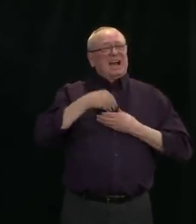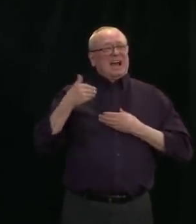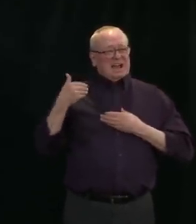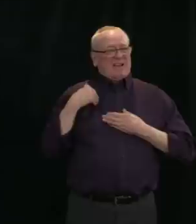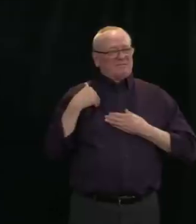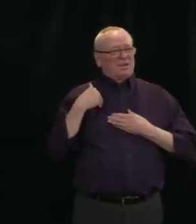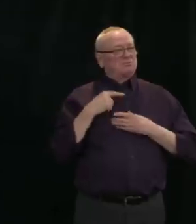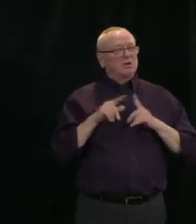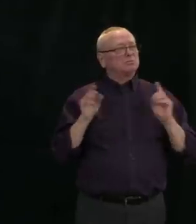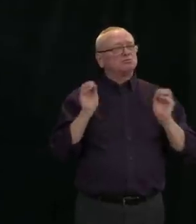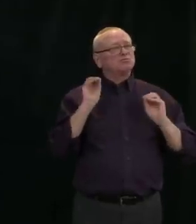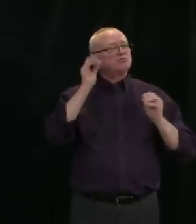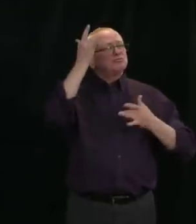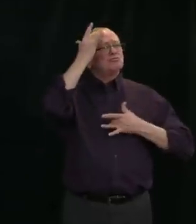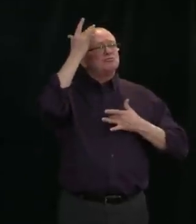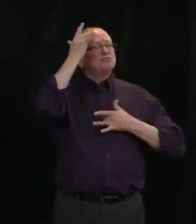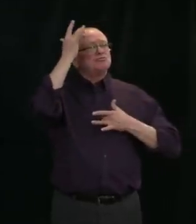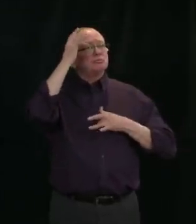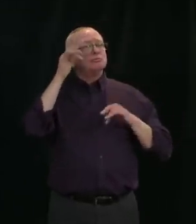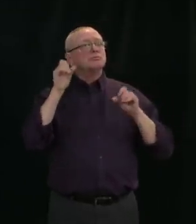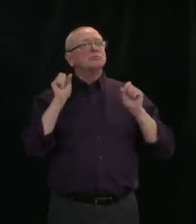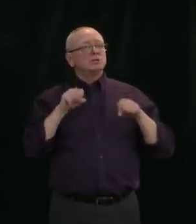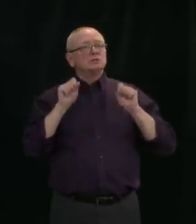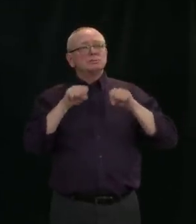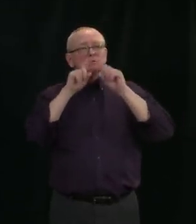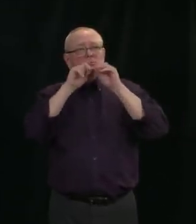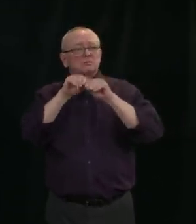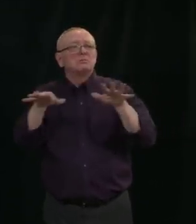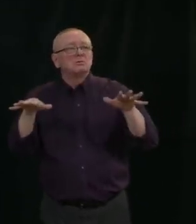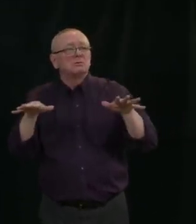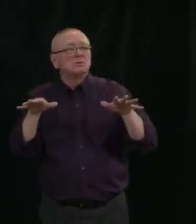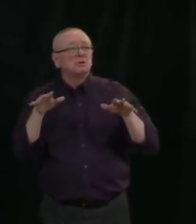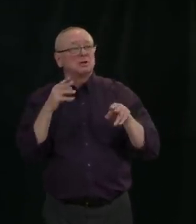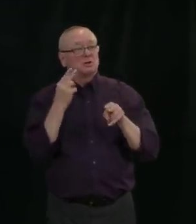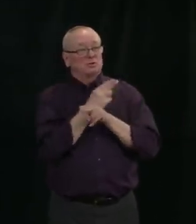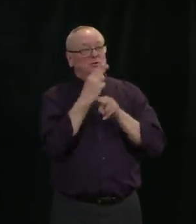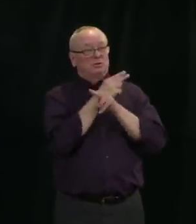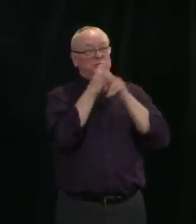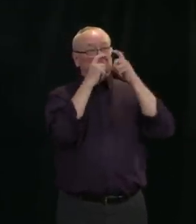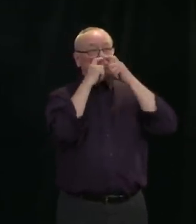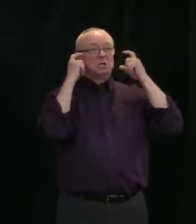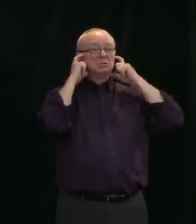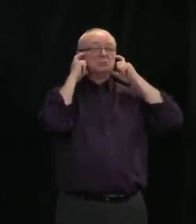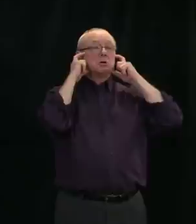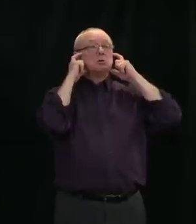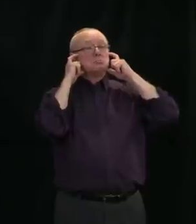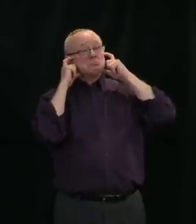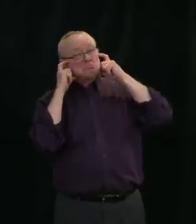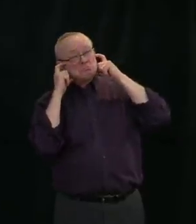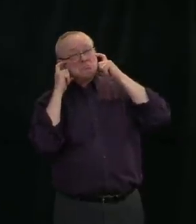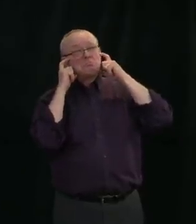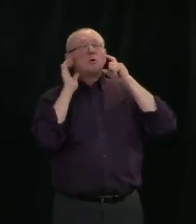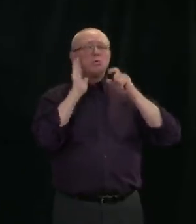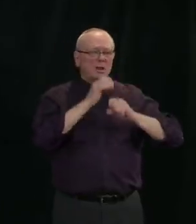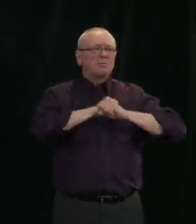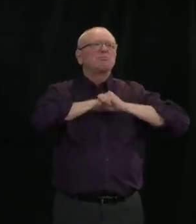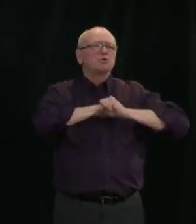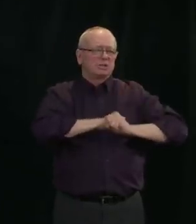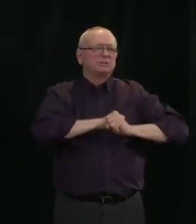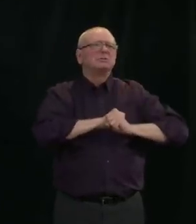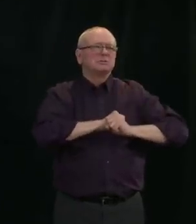something that, again, in general, wearing a mask would be more protective for those who are wearing it.